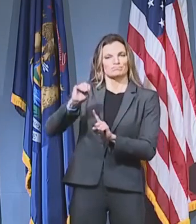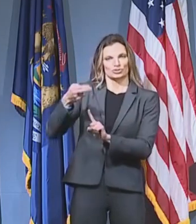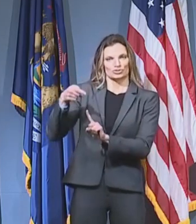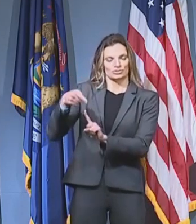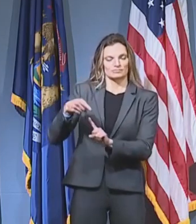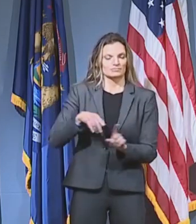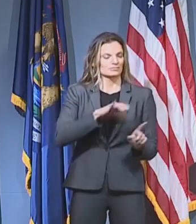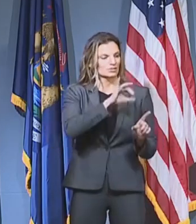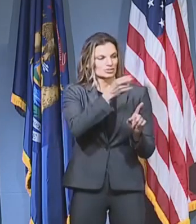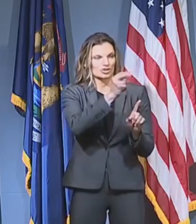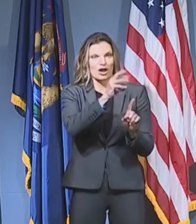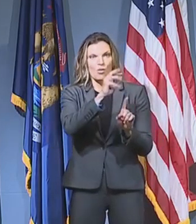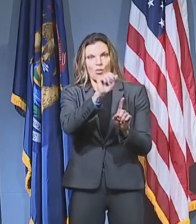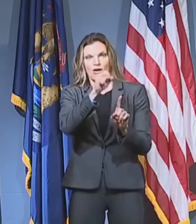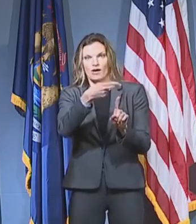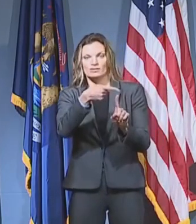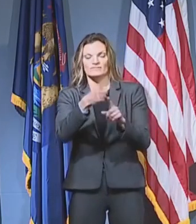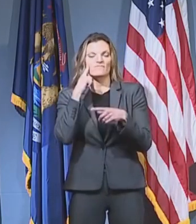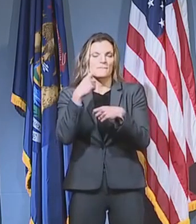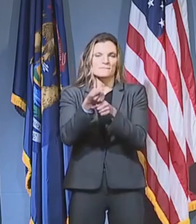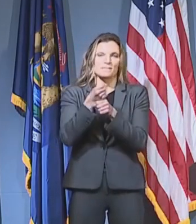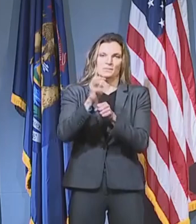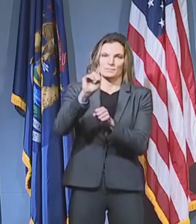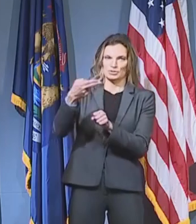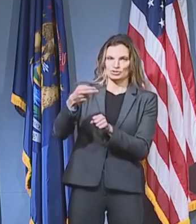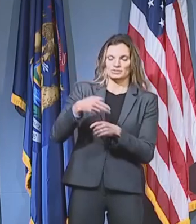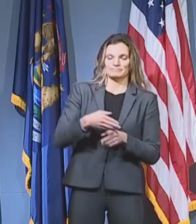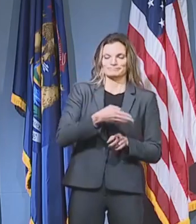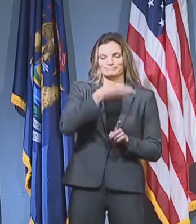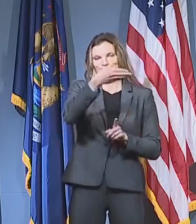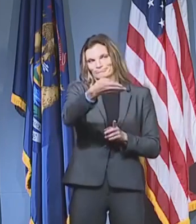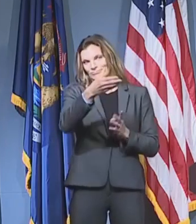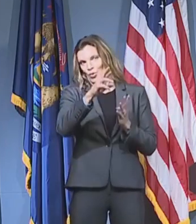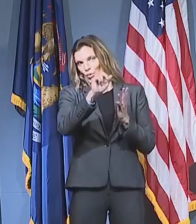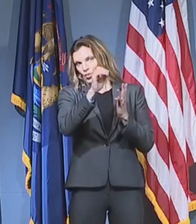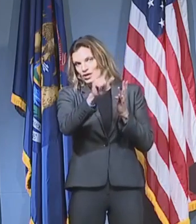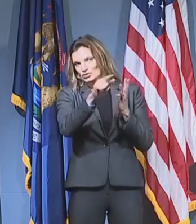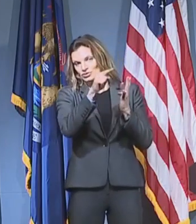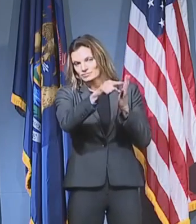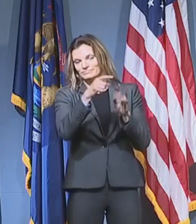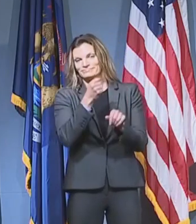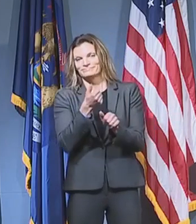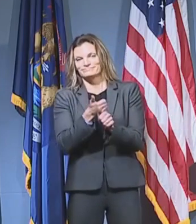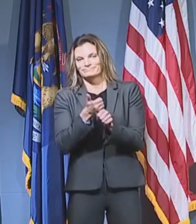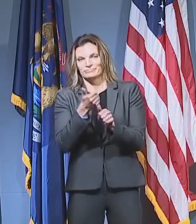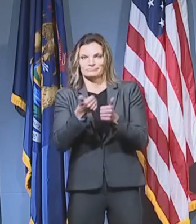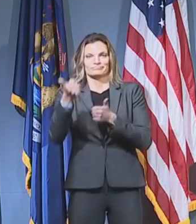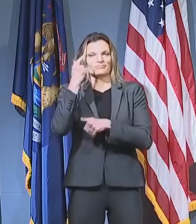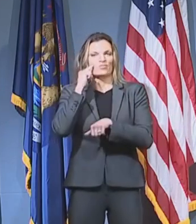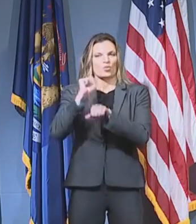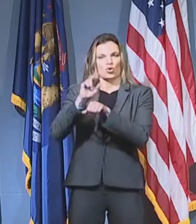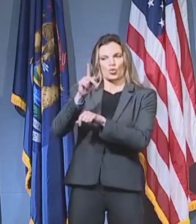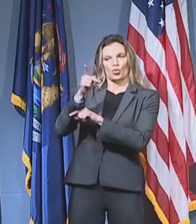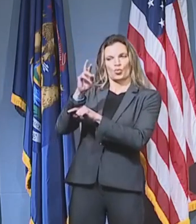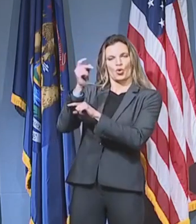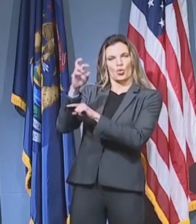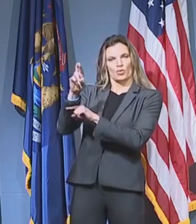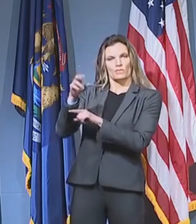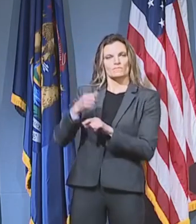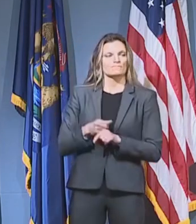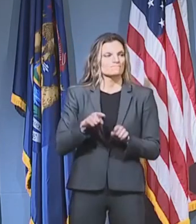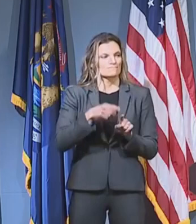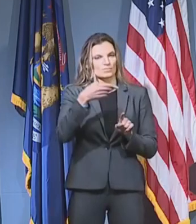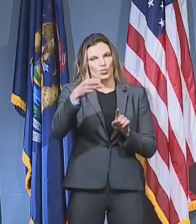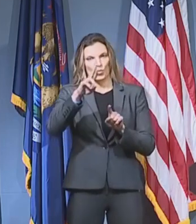Walsh, the president of the Michigan Manufacturers Association. Rachel Hurst, the corporate affairs manager for Kroger and Russ